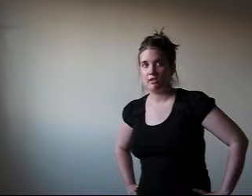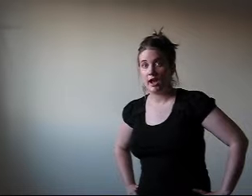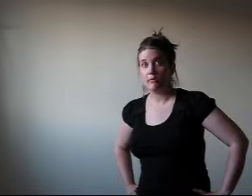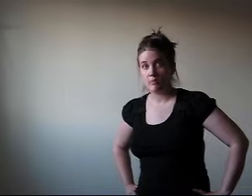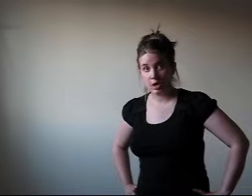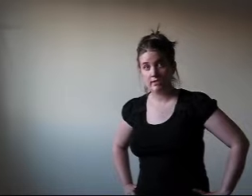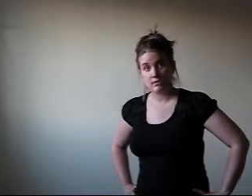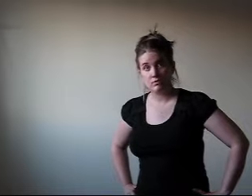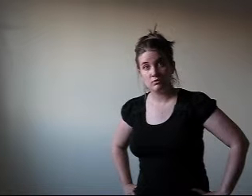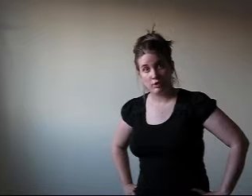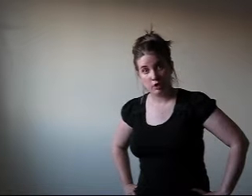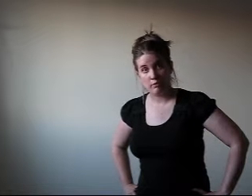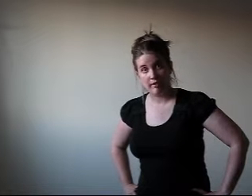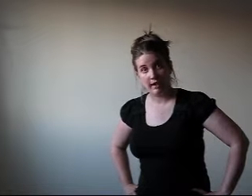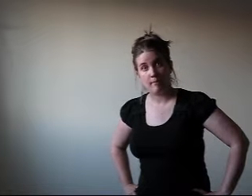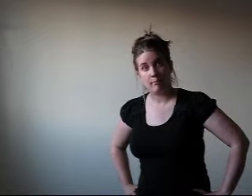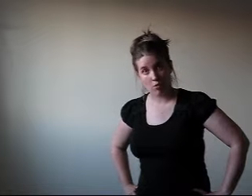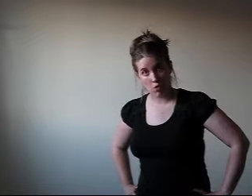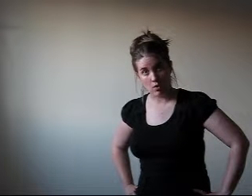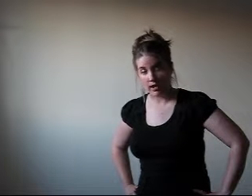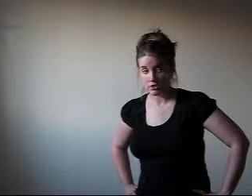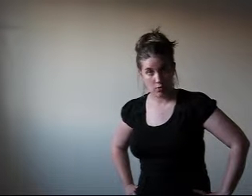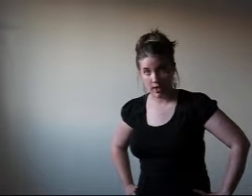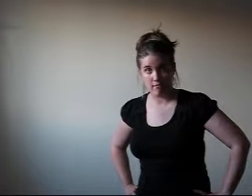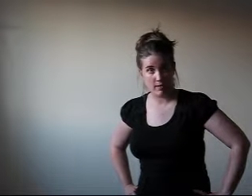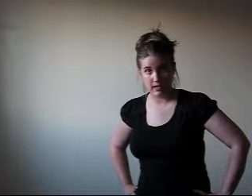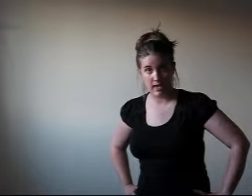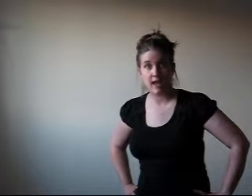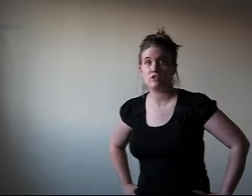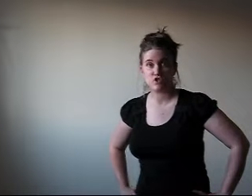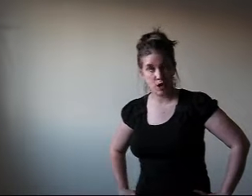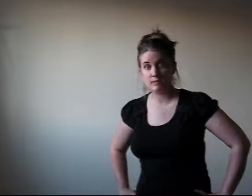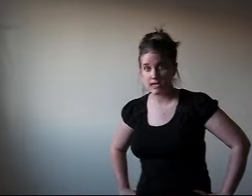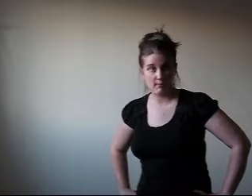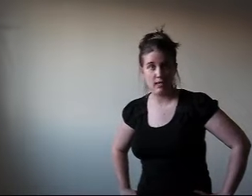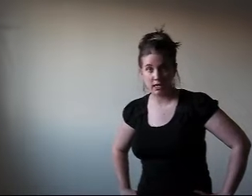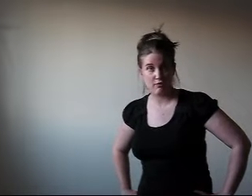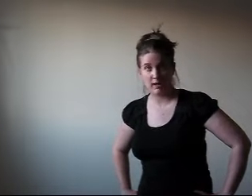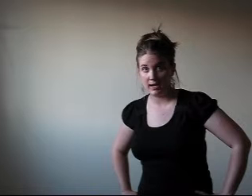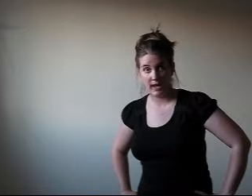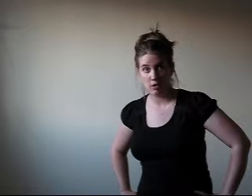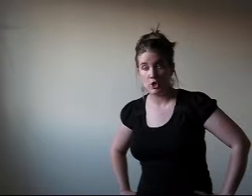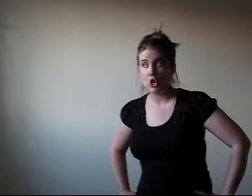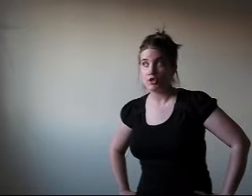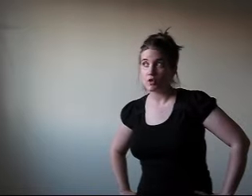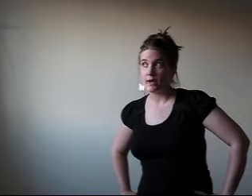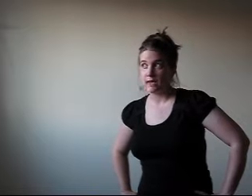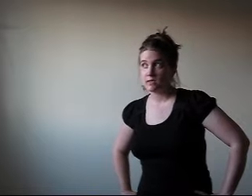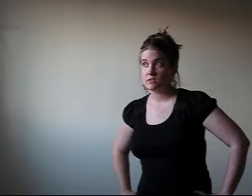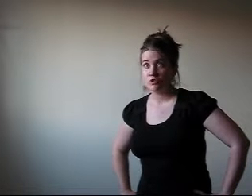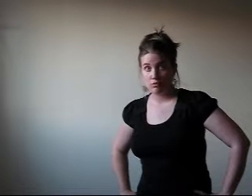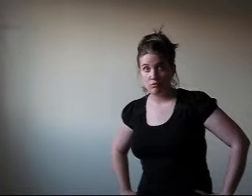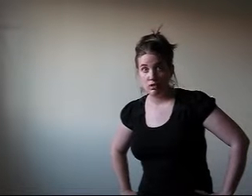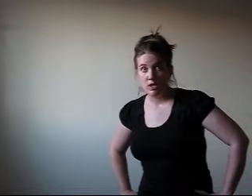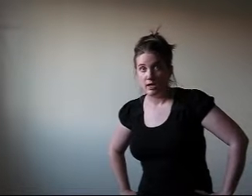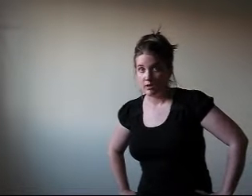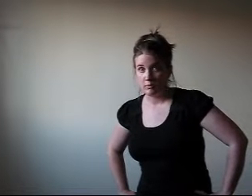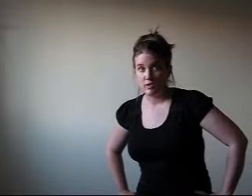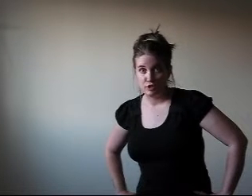that I remind student loan that I'm broke and don't have money and to stop taking money out of my account. So I guess soon, it'll be